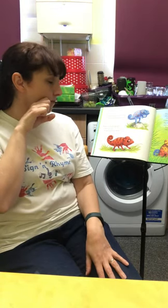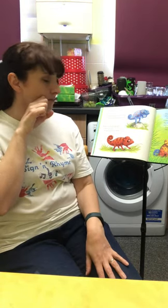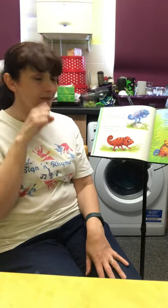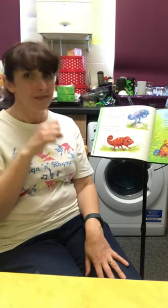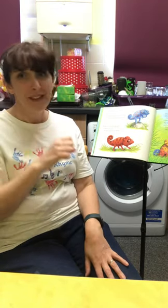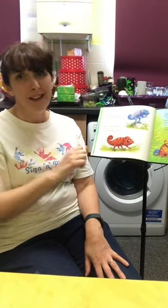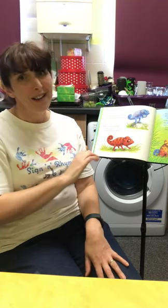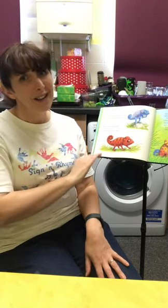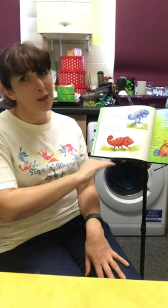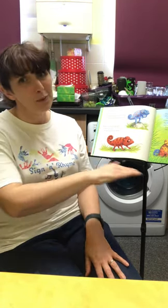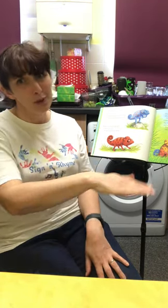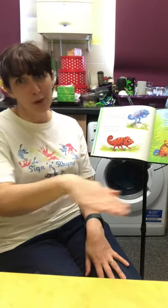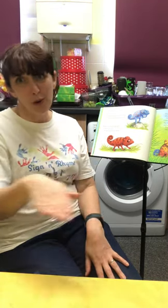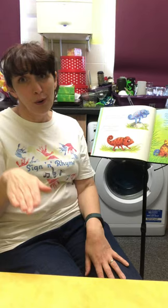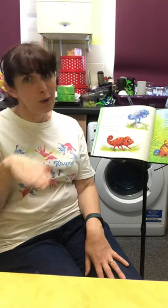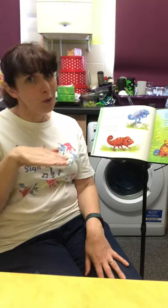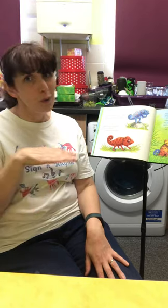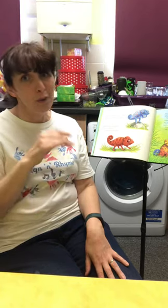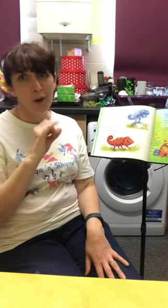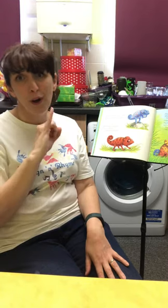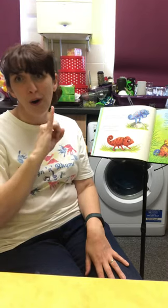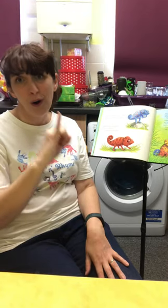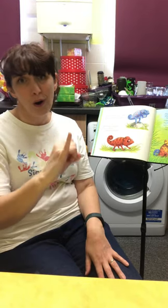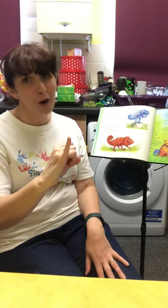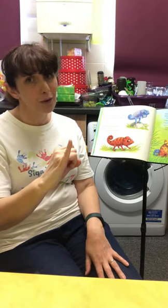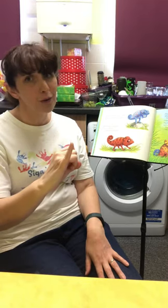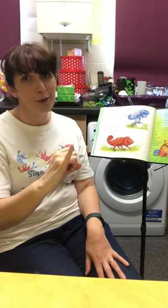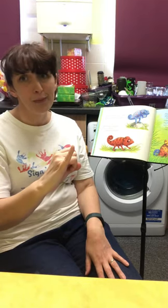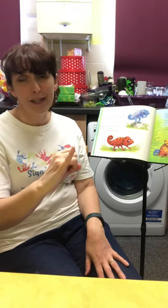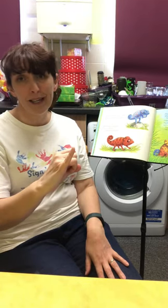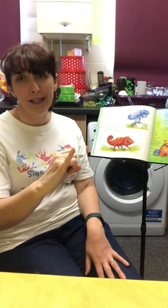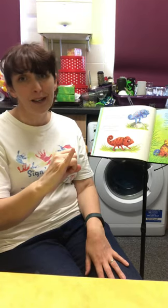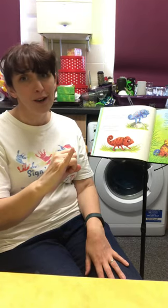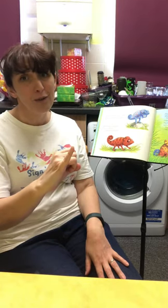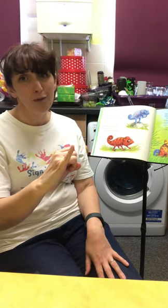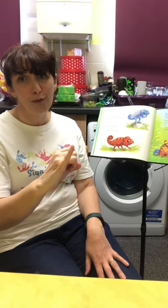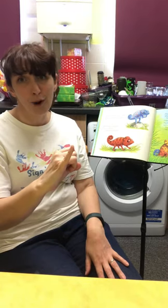It was all horribly wrong.